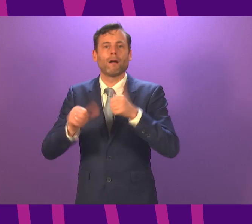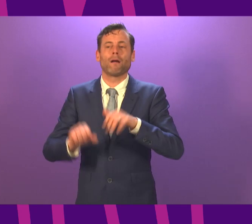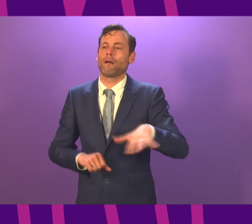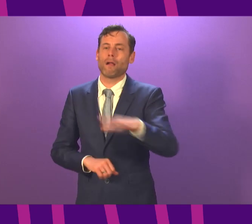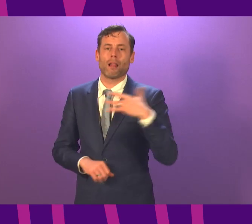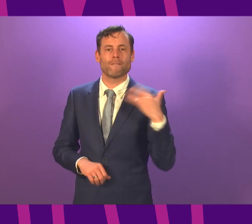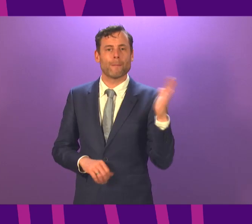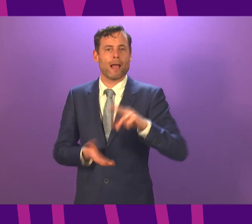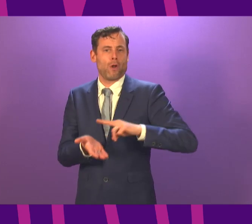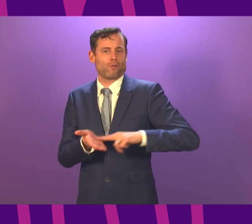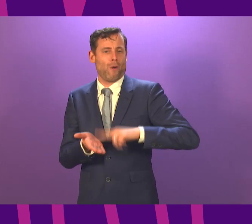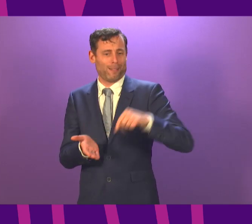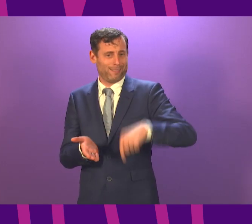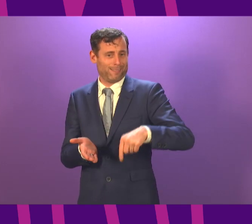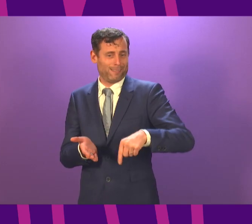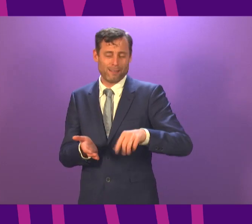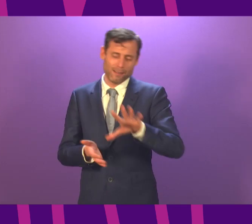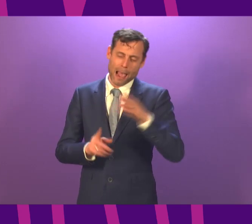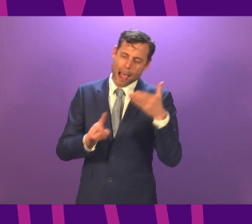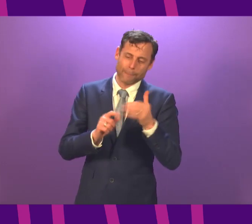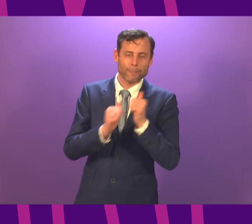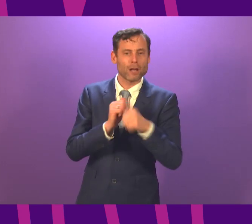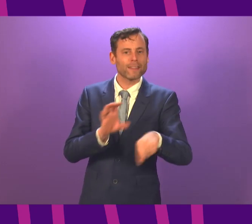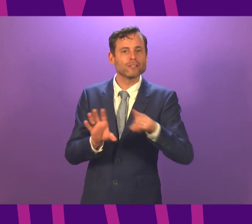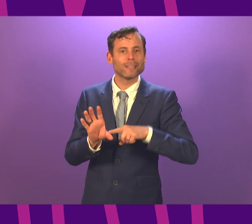Mark MacDonald to be followed by Bruce Crawford.